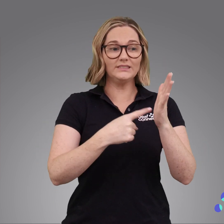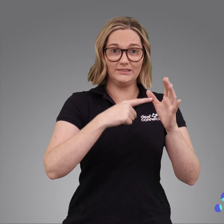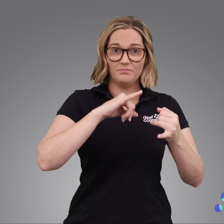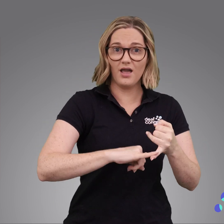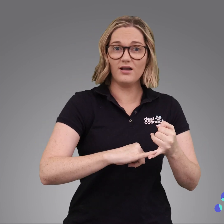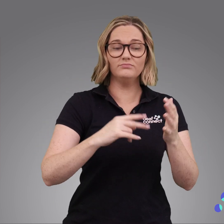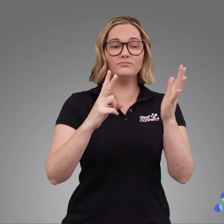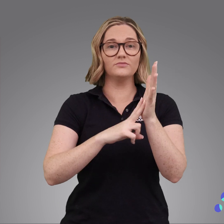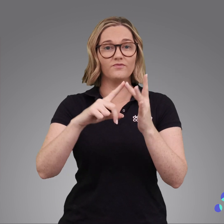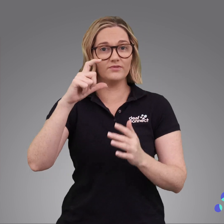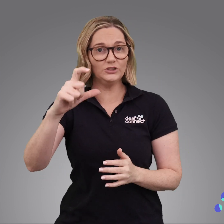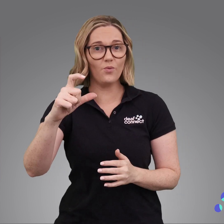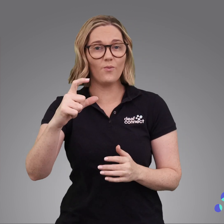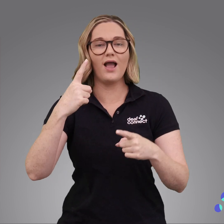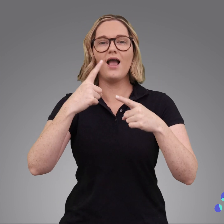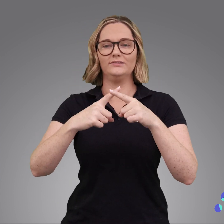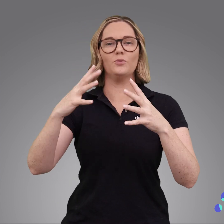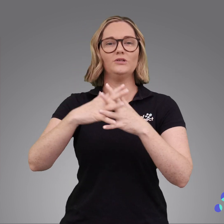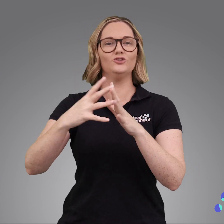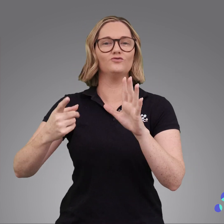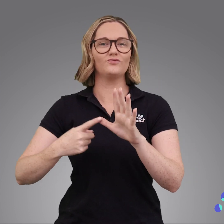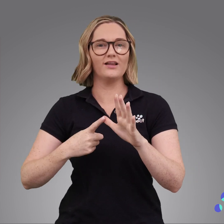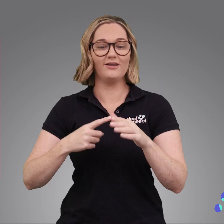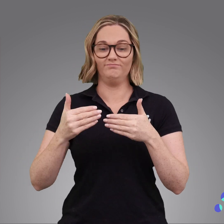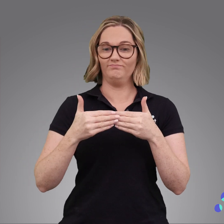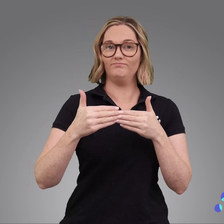We will be visiting Tasmania, Victoria and Western Australia.